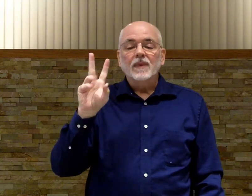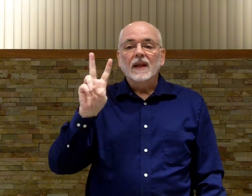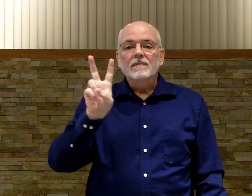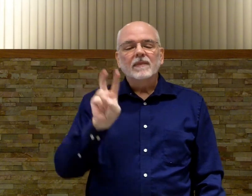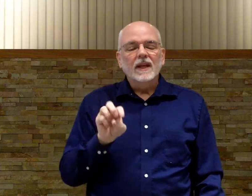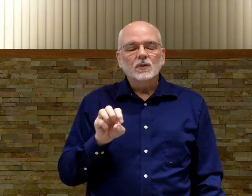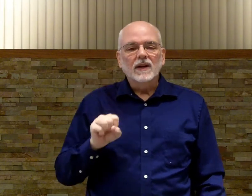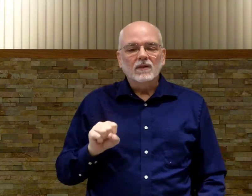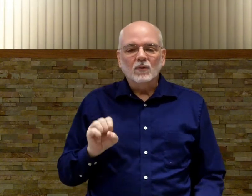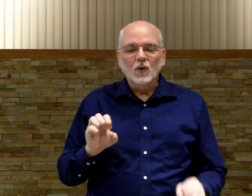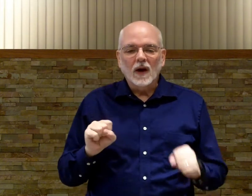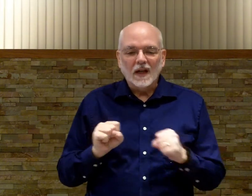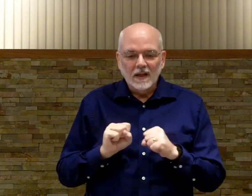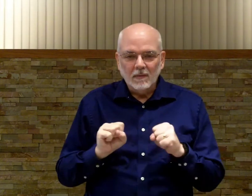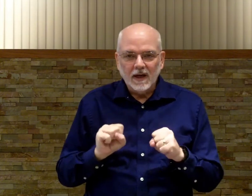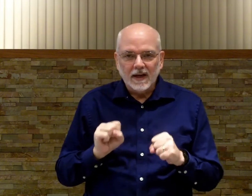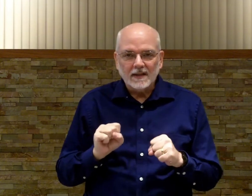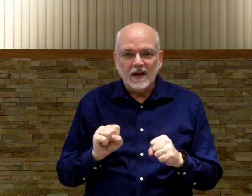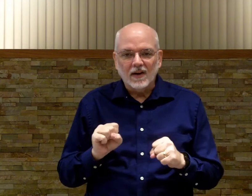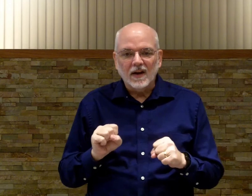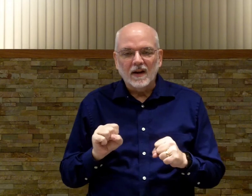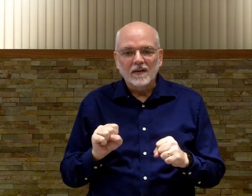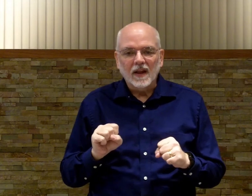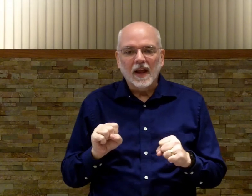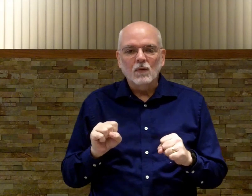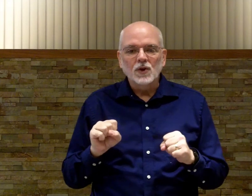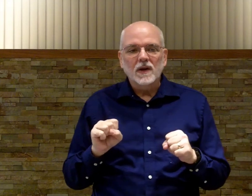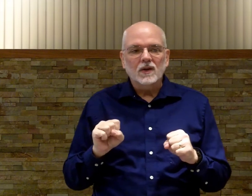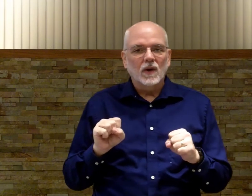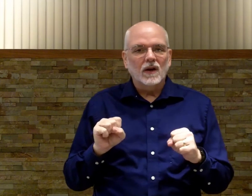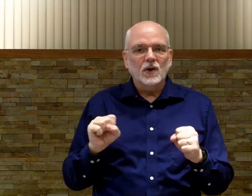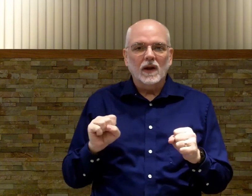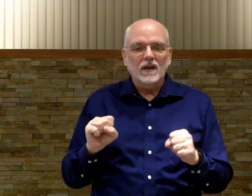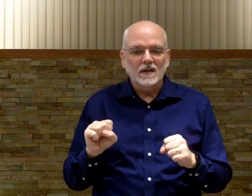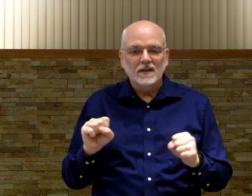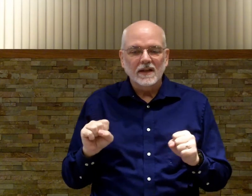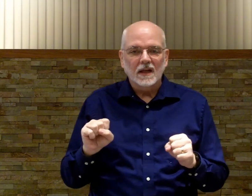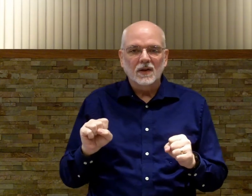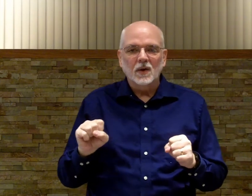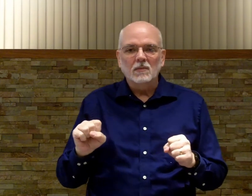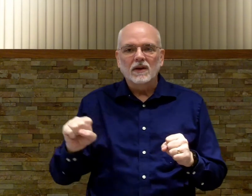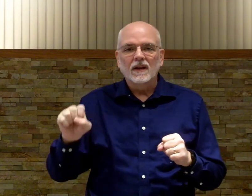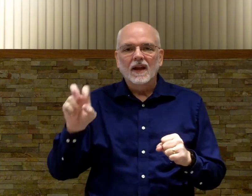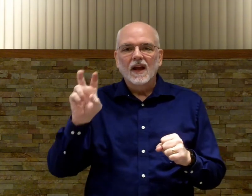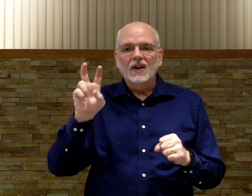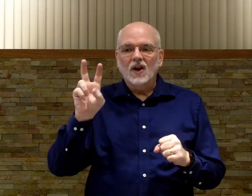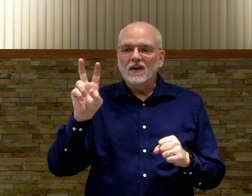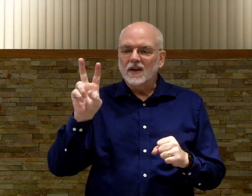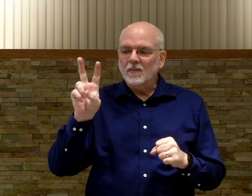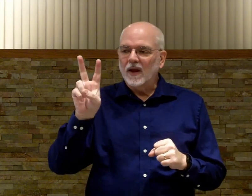K. This one requires a little bit of dexterity. And once you get to where you're doing it, it's easy to do, but it's hard to explain.